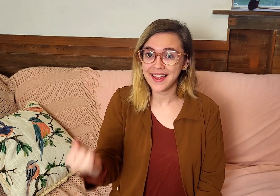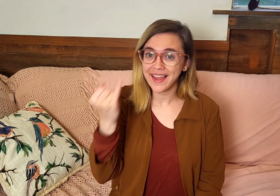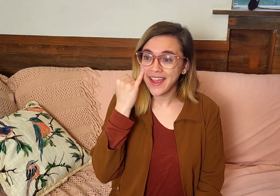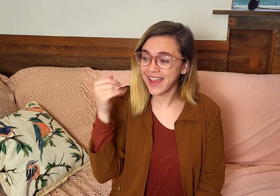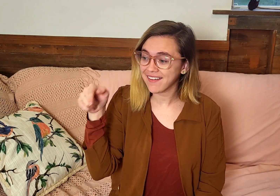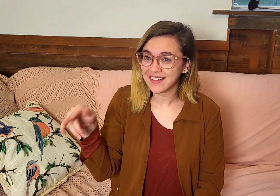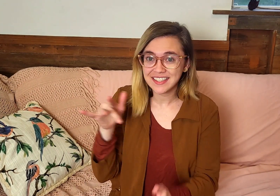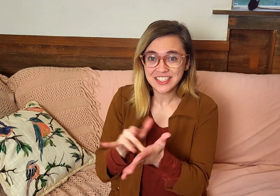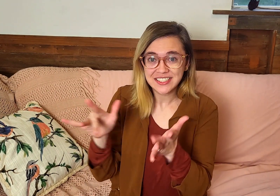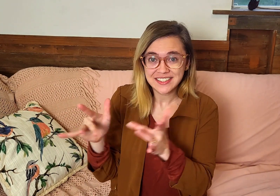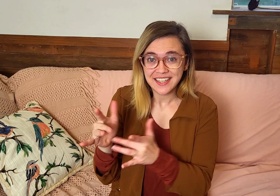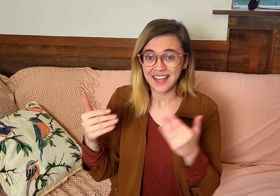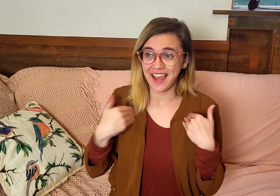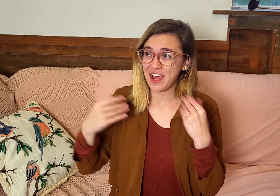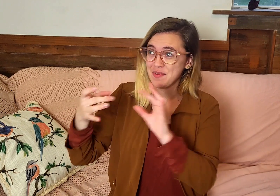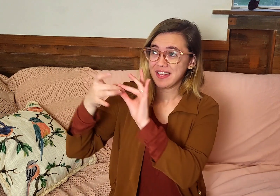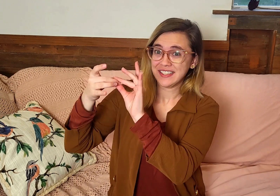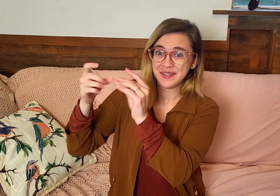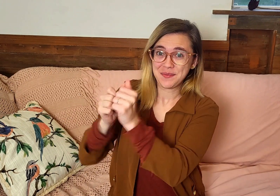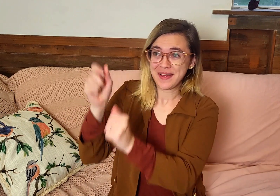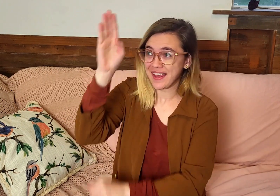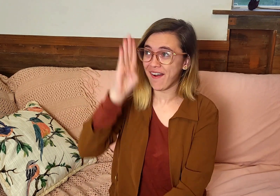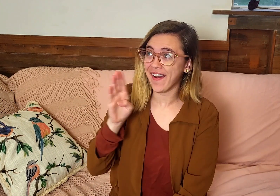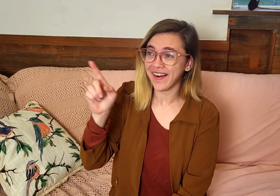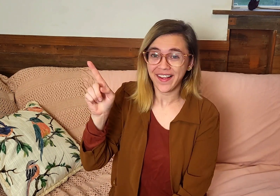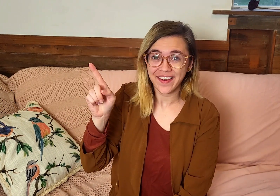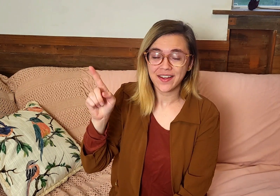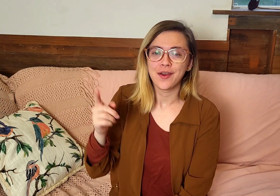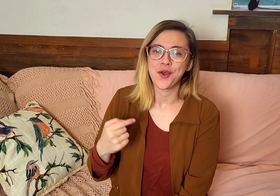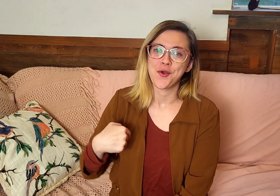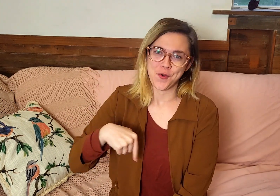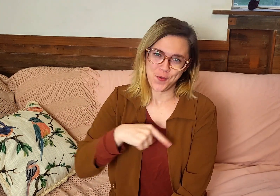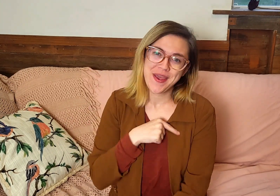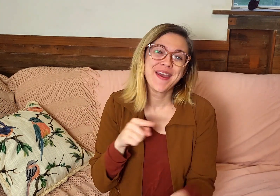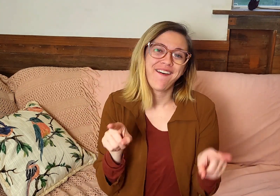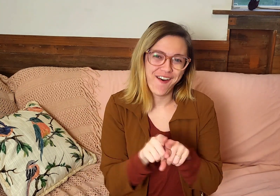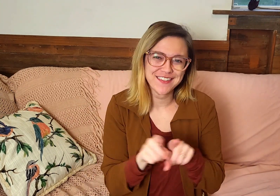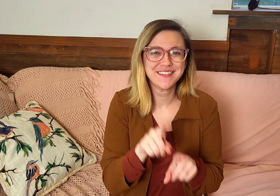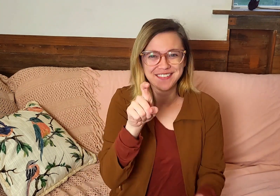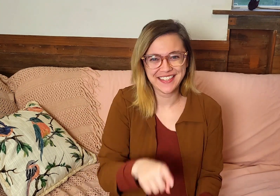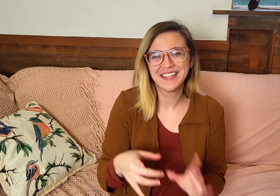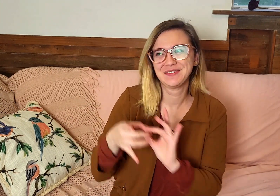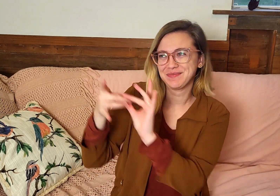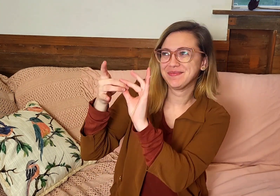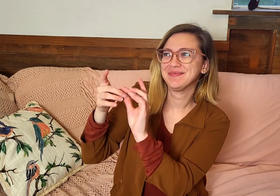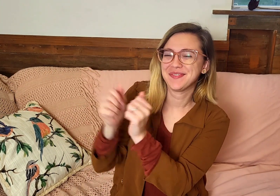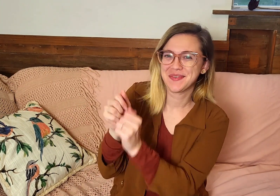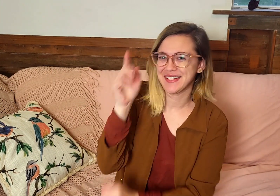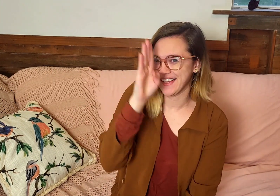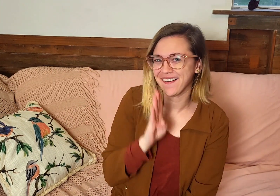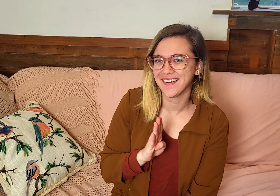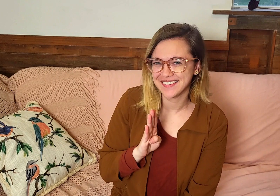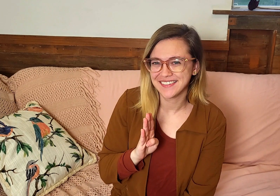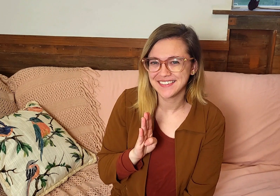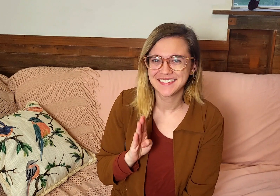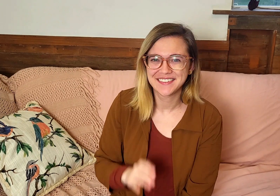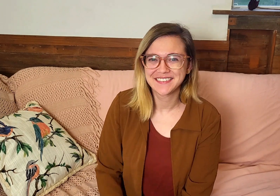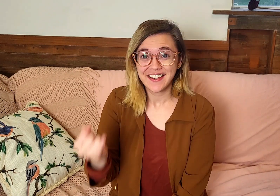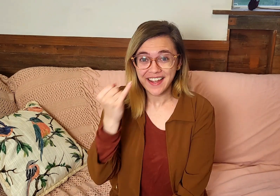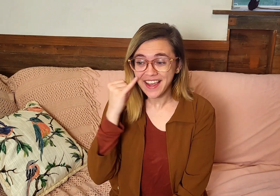If Jesus had a relationship with God, we also need to have a relationship with God.